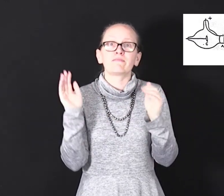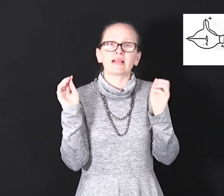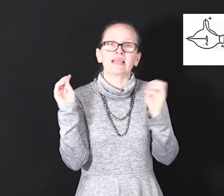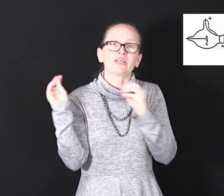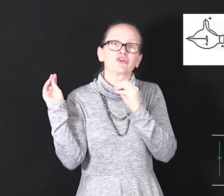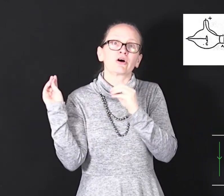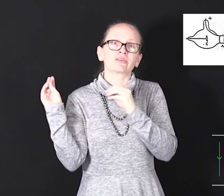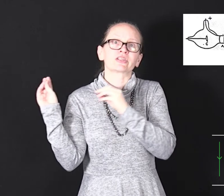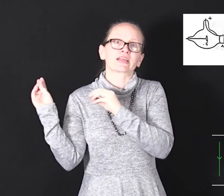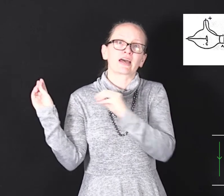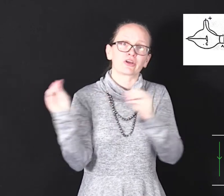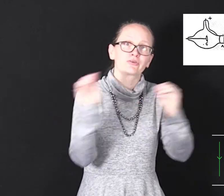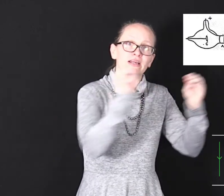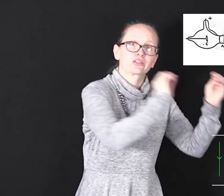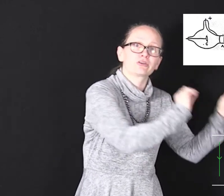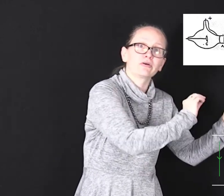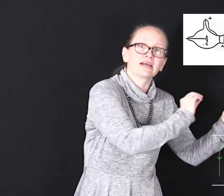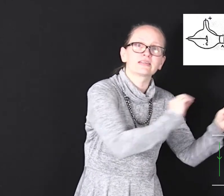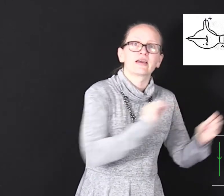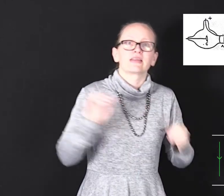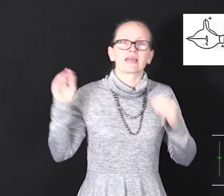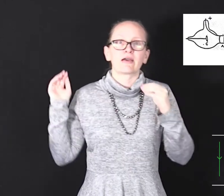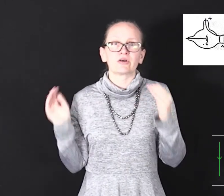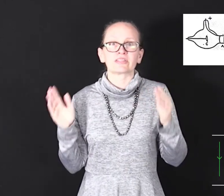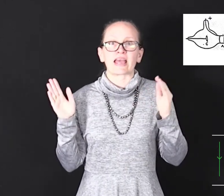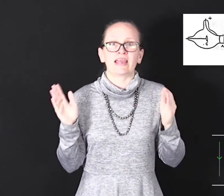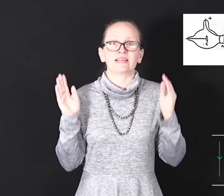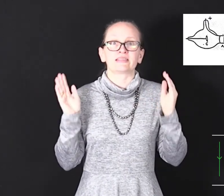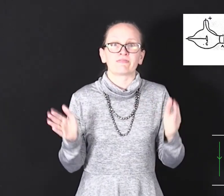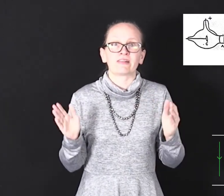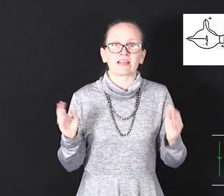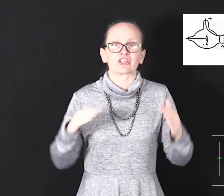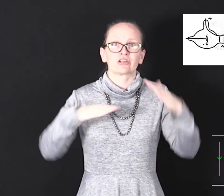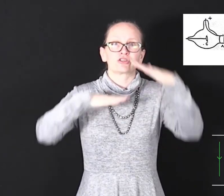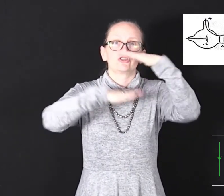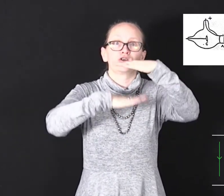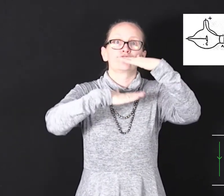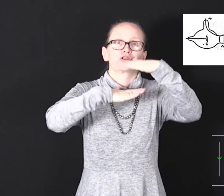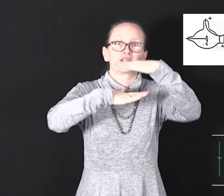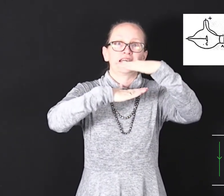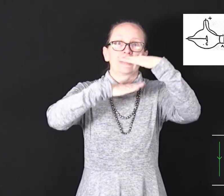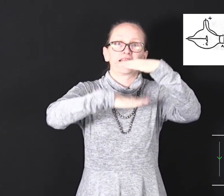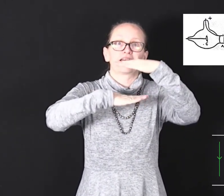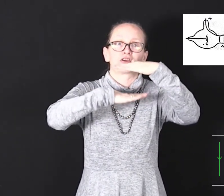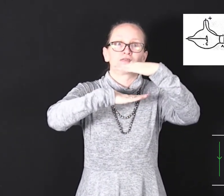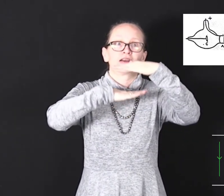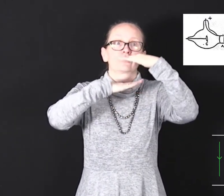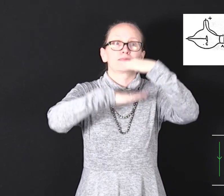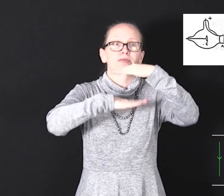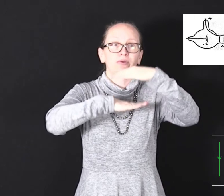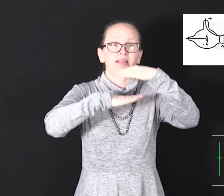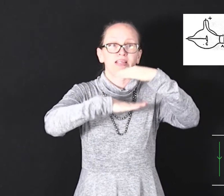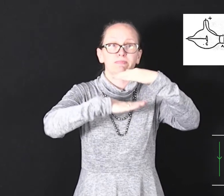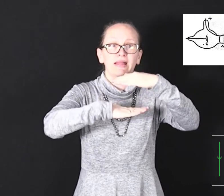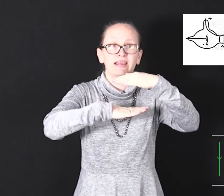when he shot cathode rays through it there was a deflection due to the electric field between these plates.